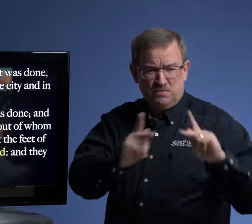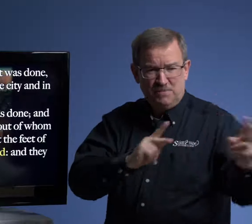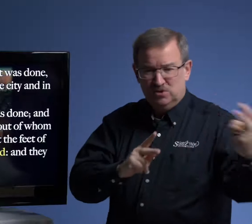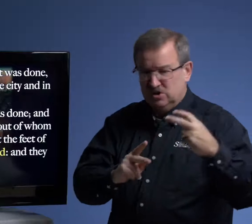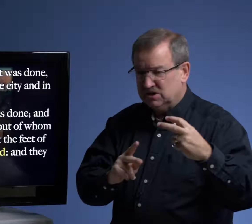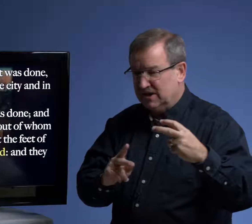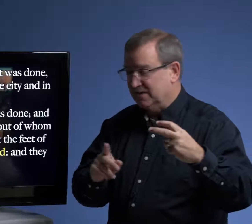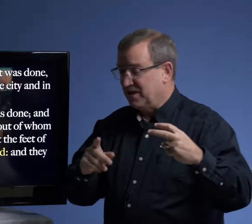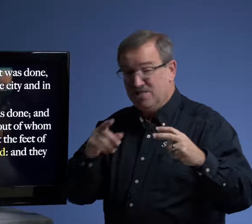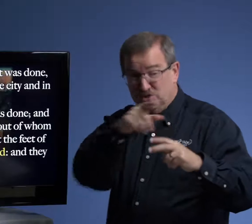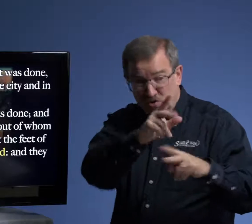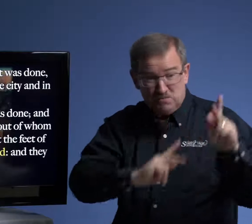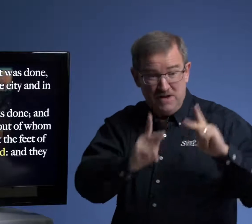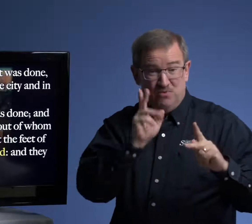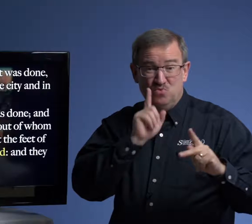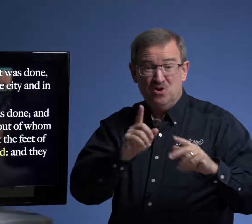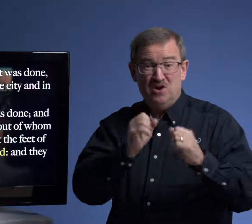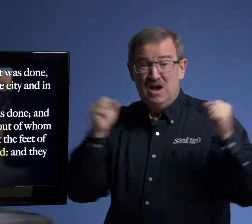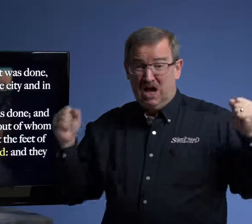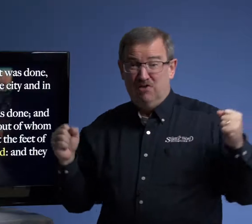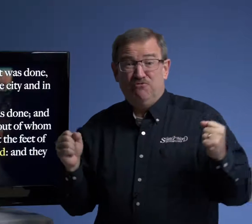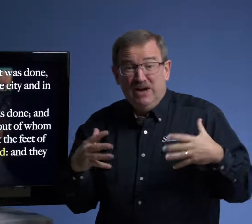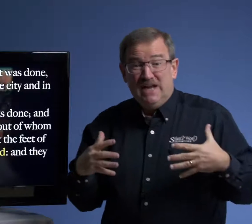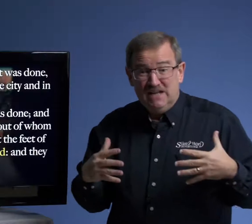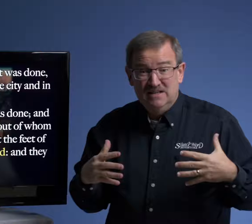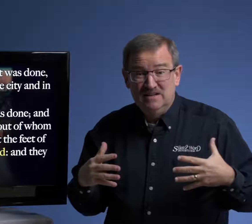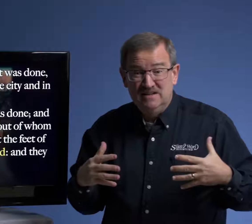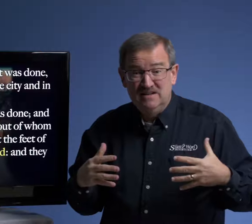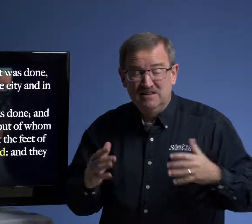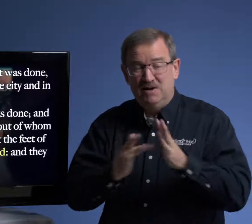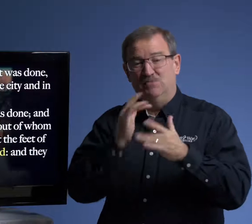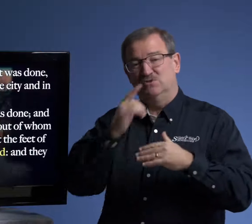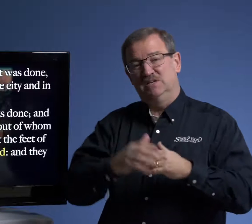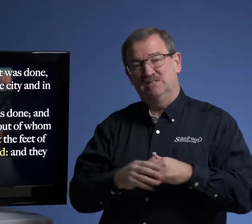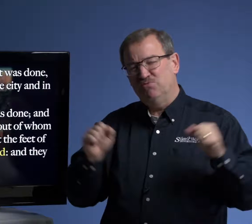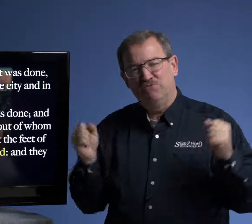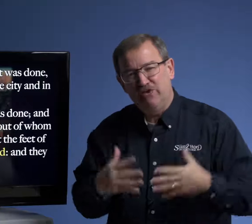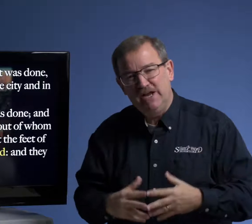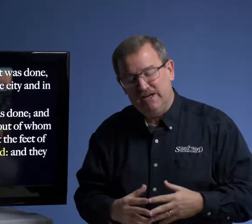people looked at him and those people were afraid. The Bible says they were afraid.